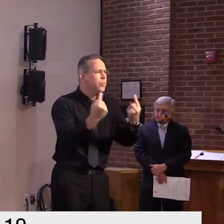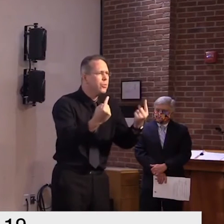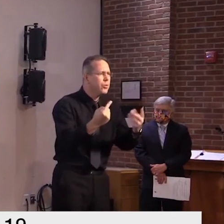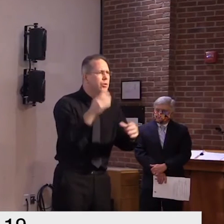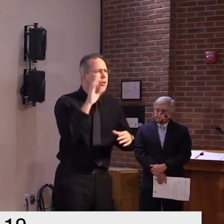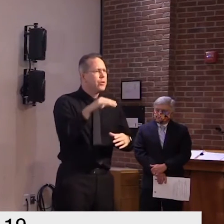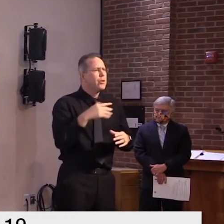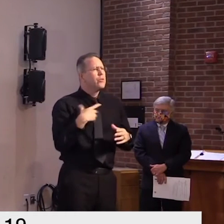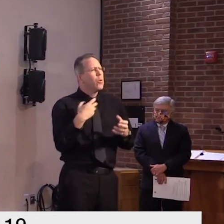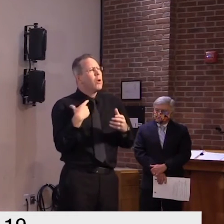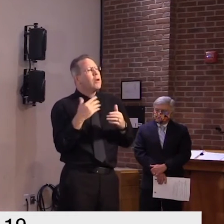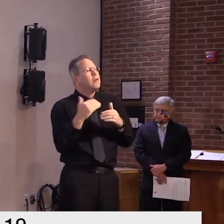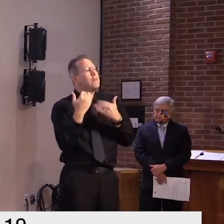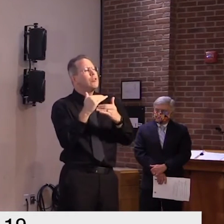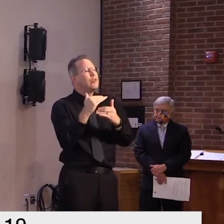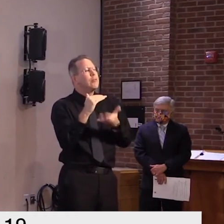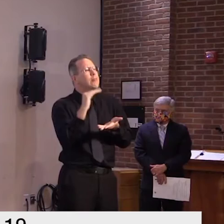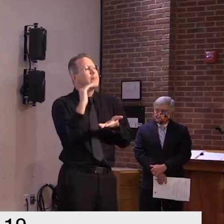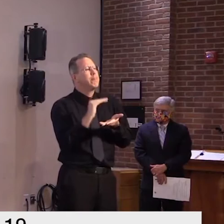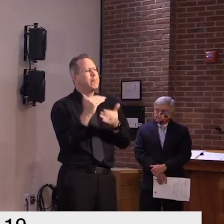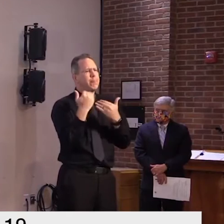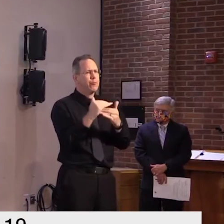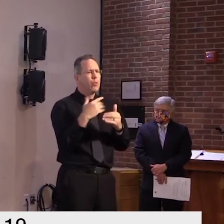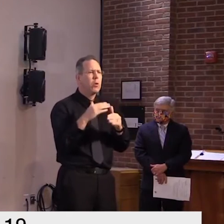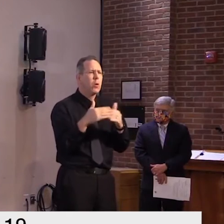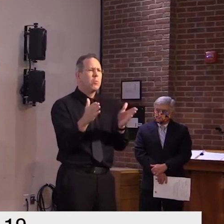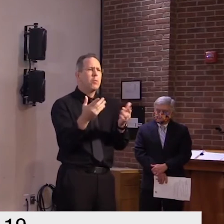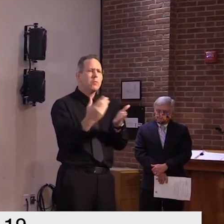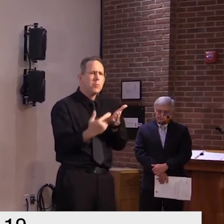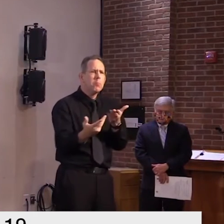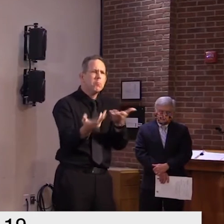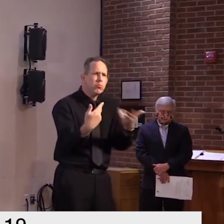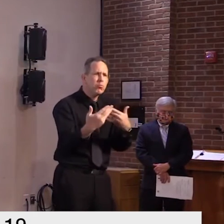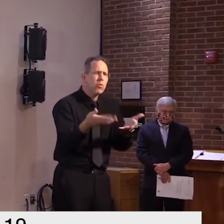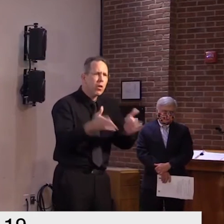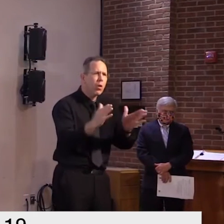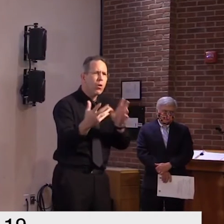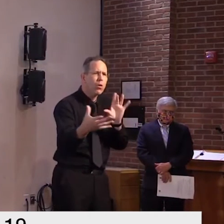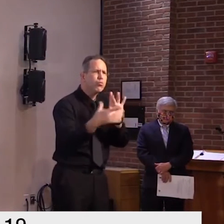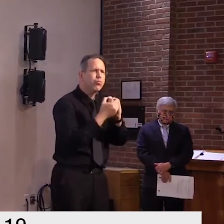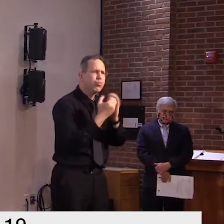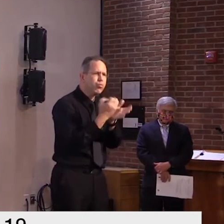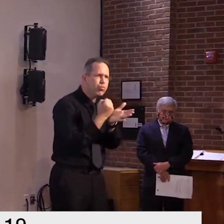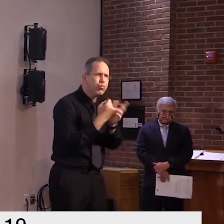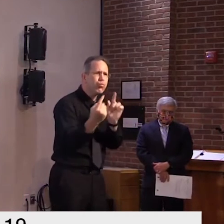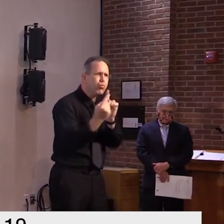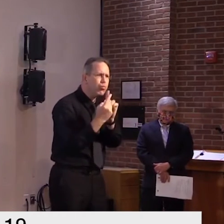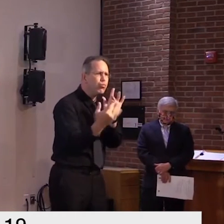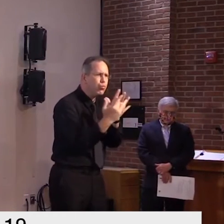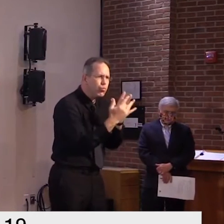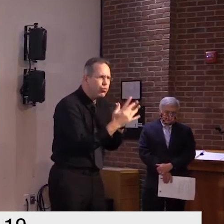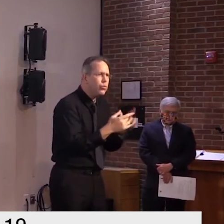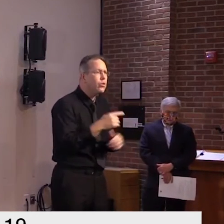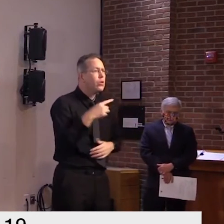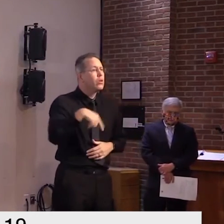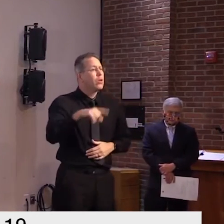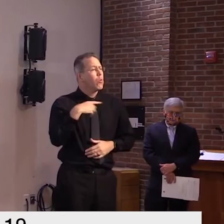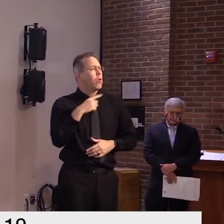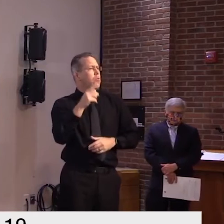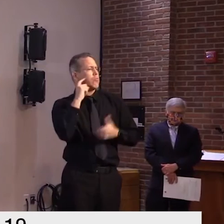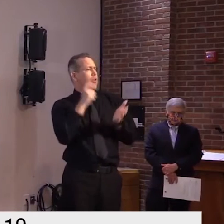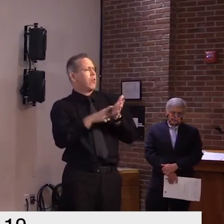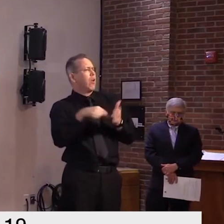a moment to thank all those who work in these senior care facilities for working tirelessly to keep your extended